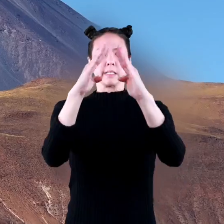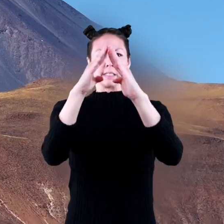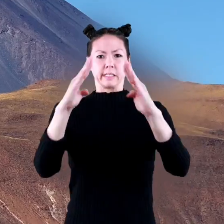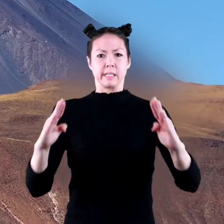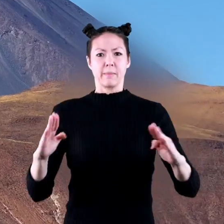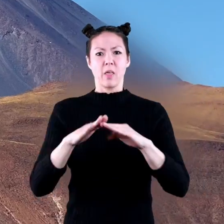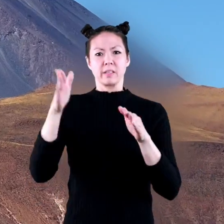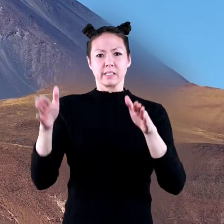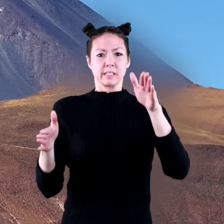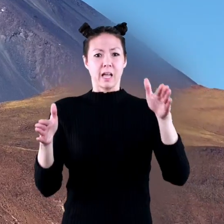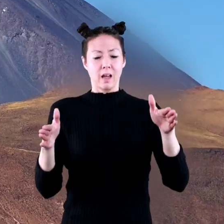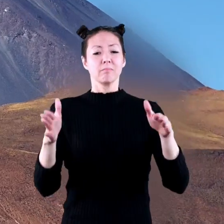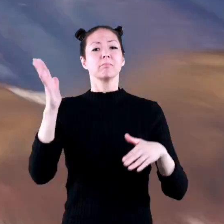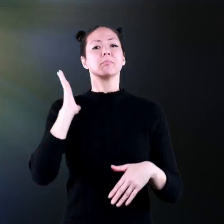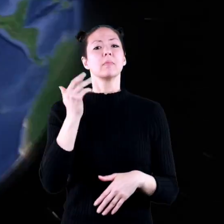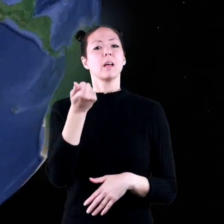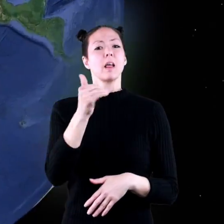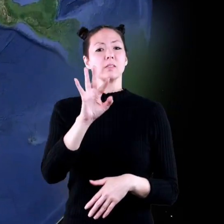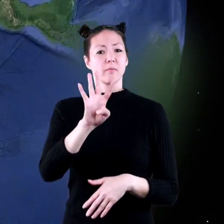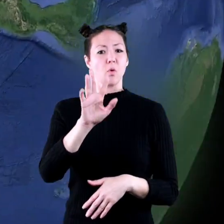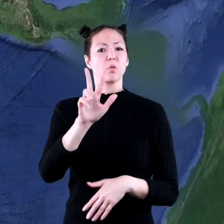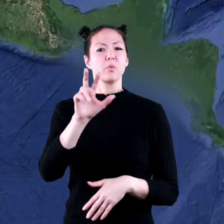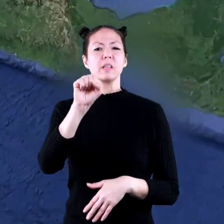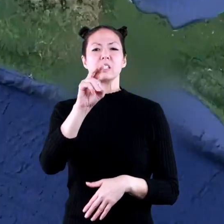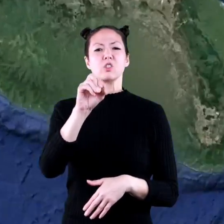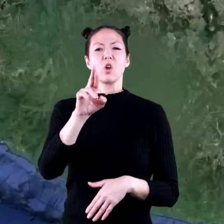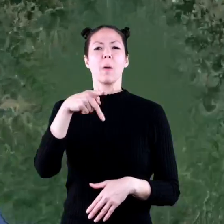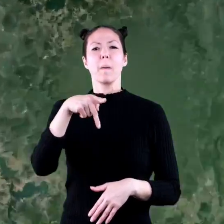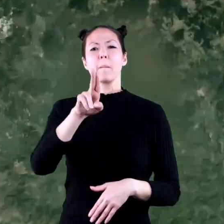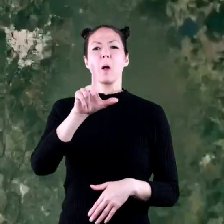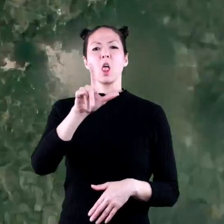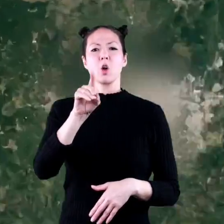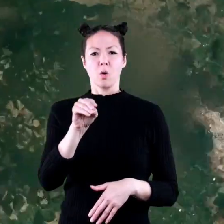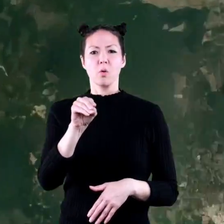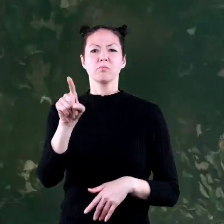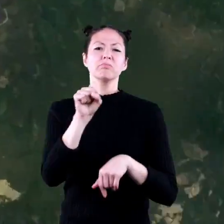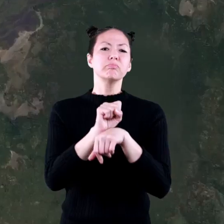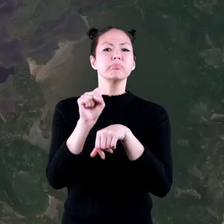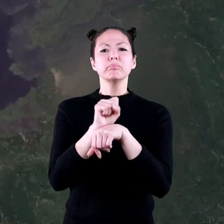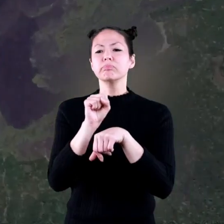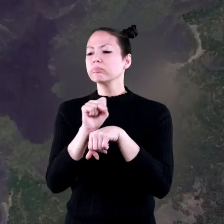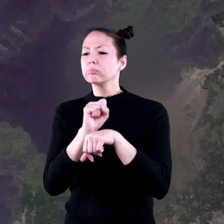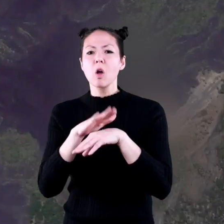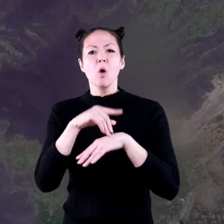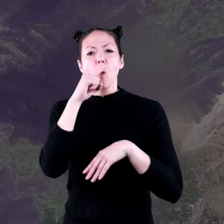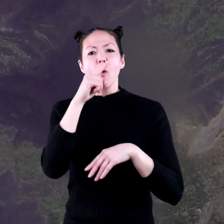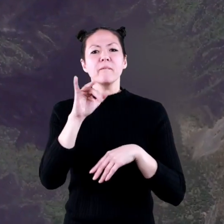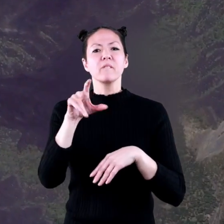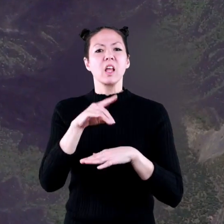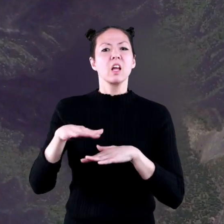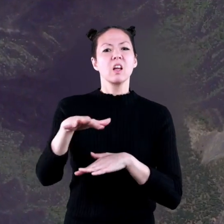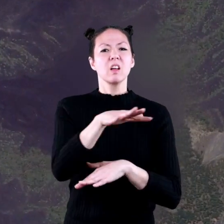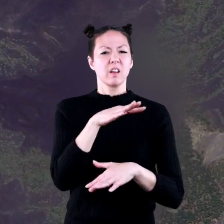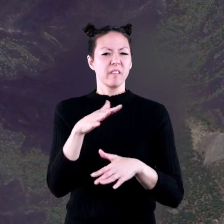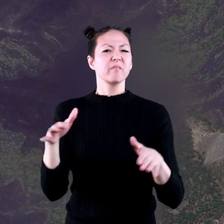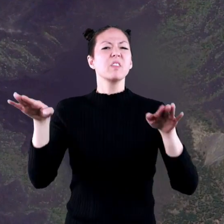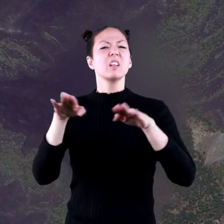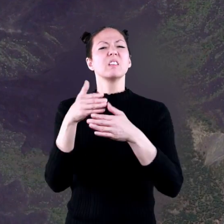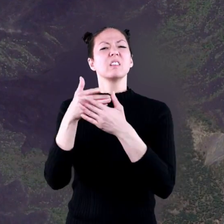straight steep sides. In 1943, Senor Pulido was working in his cornfield near the village of